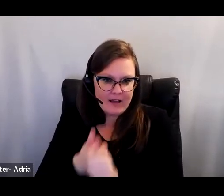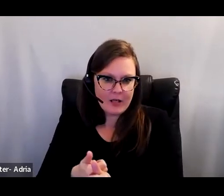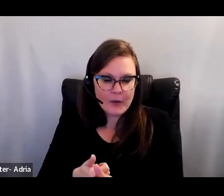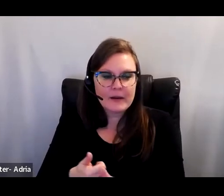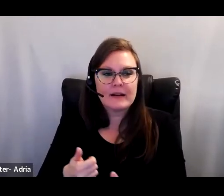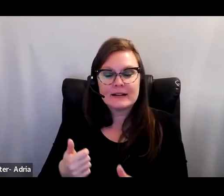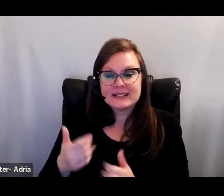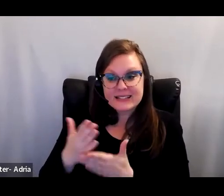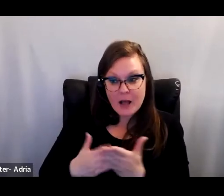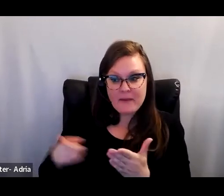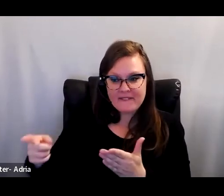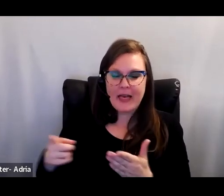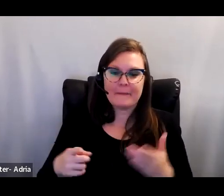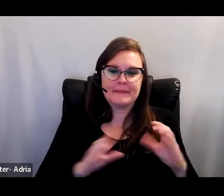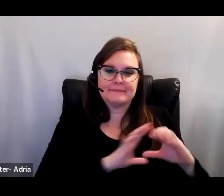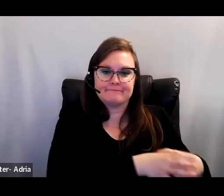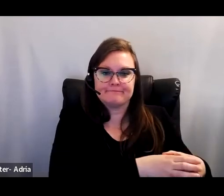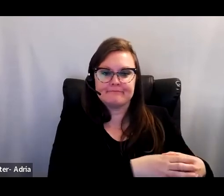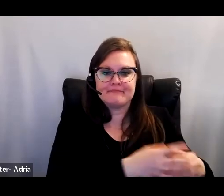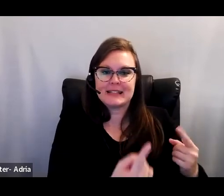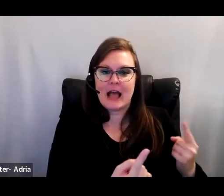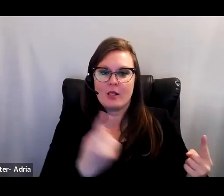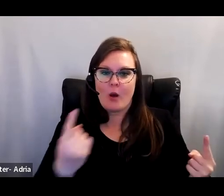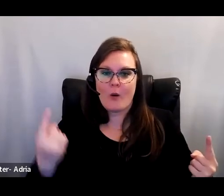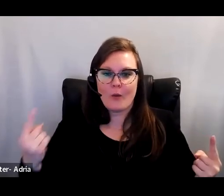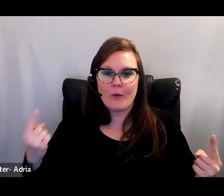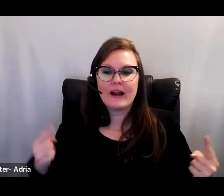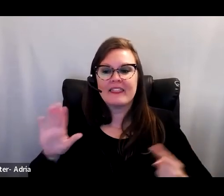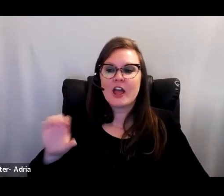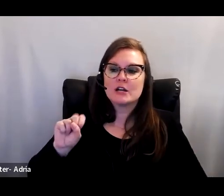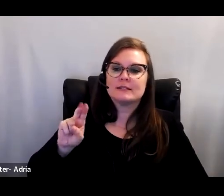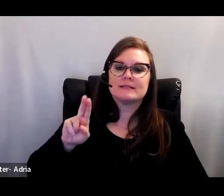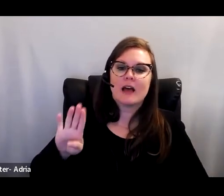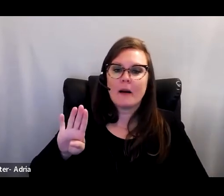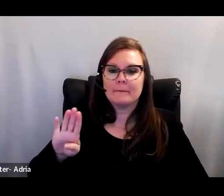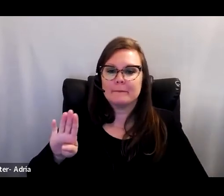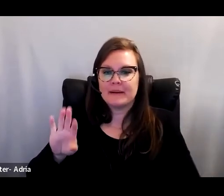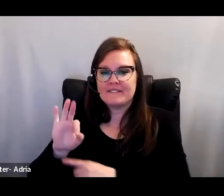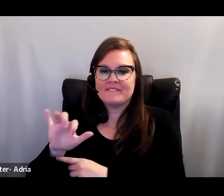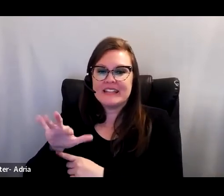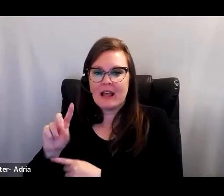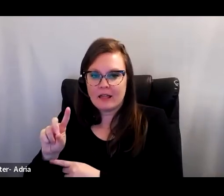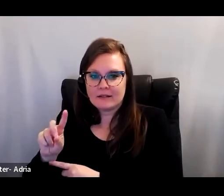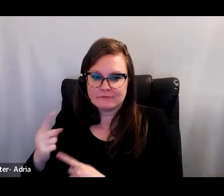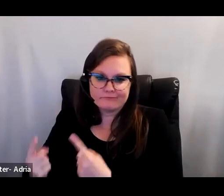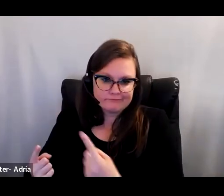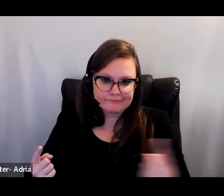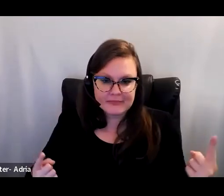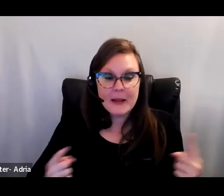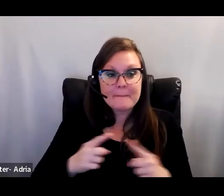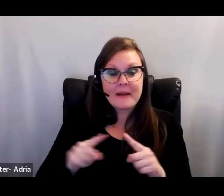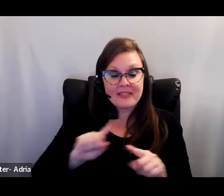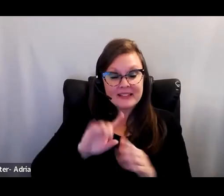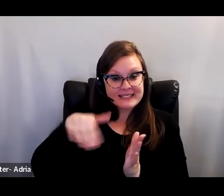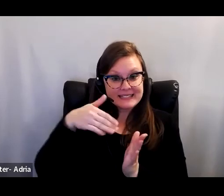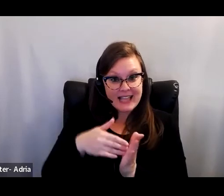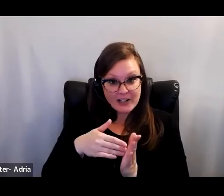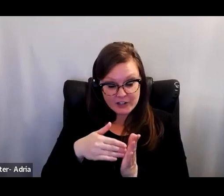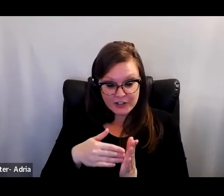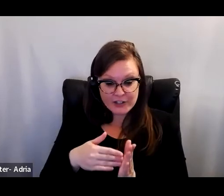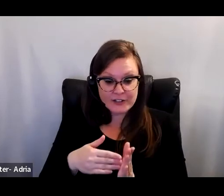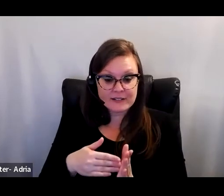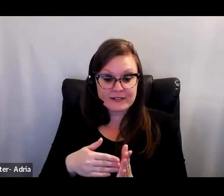into their subfields. This serves as a barrier as the knowledge needed to understand educational change that centers equity is not nested within a single